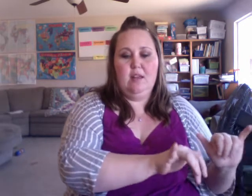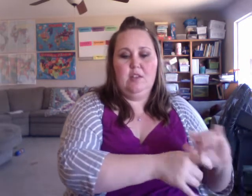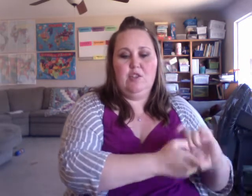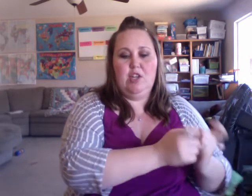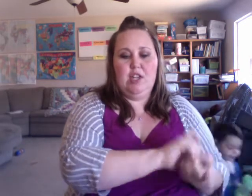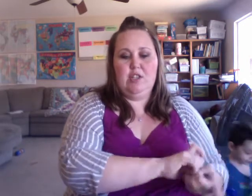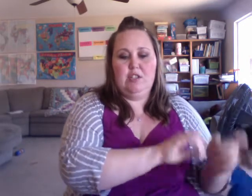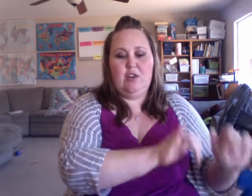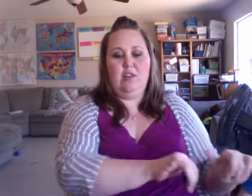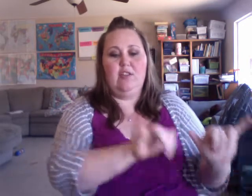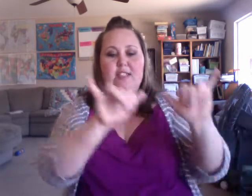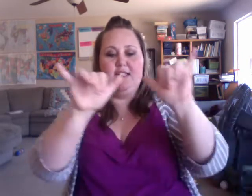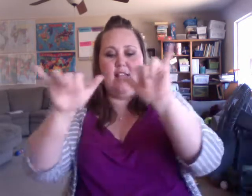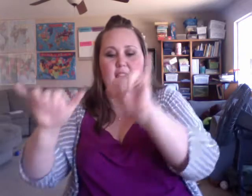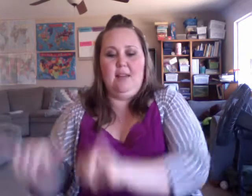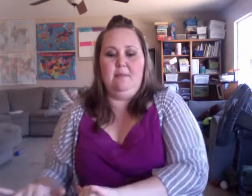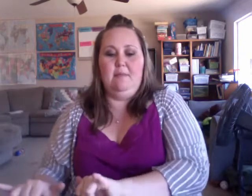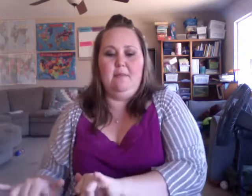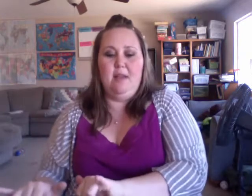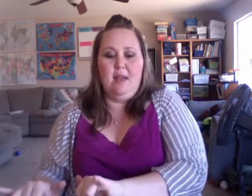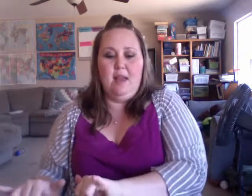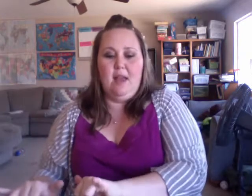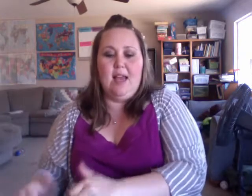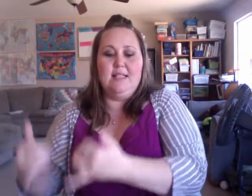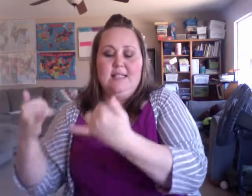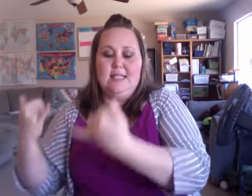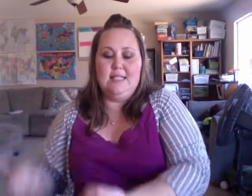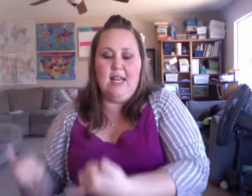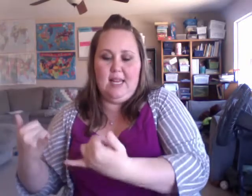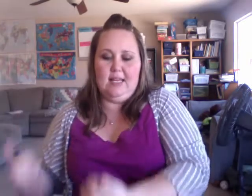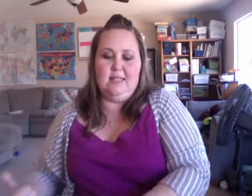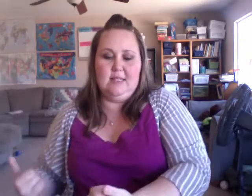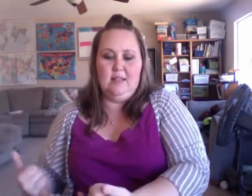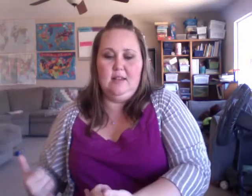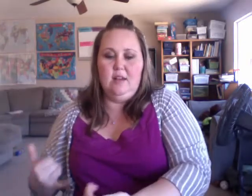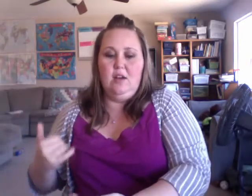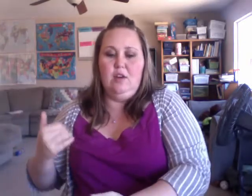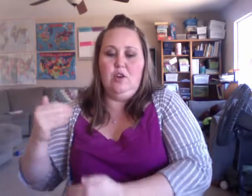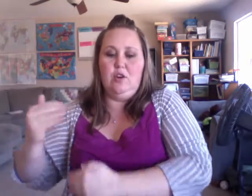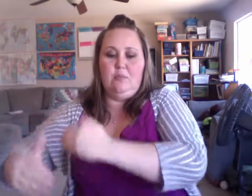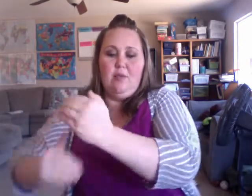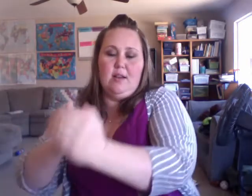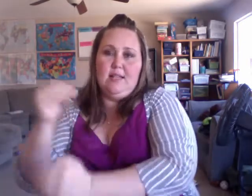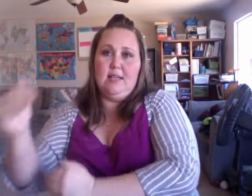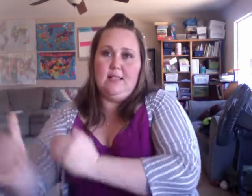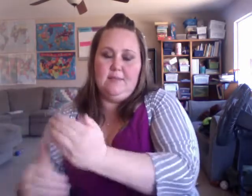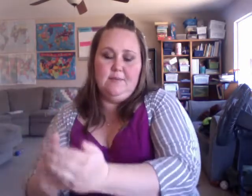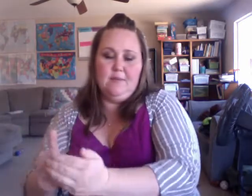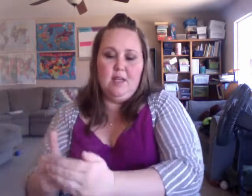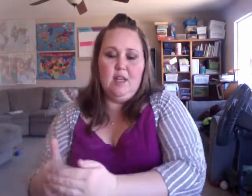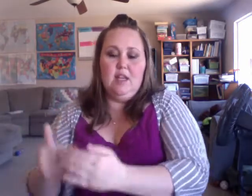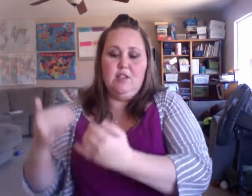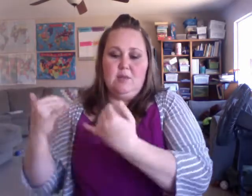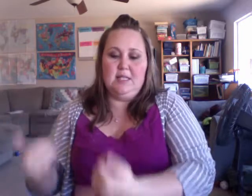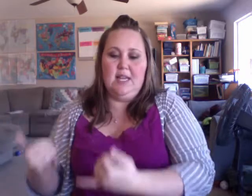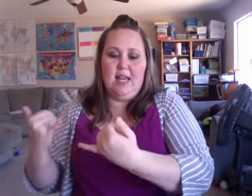changes are the same as today's current process. So today,